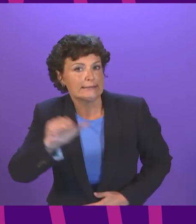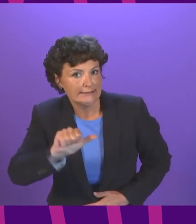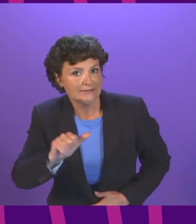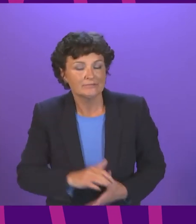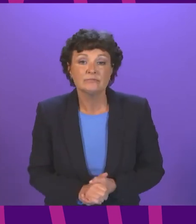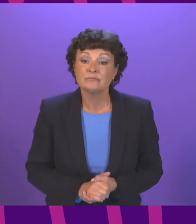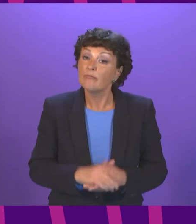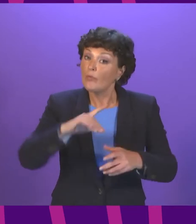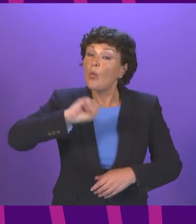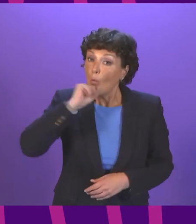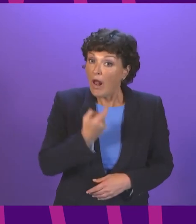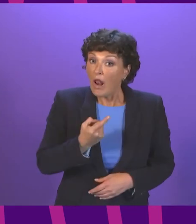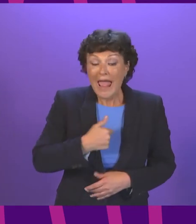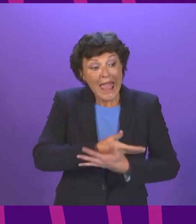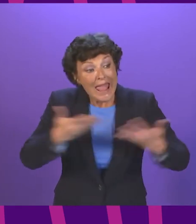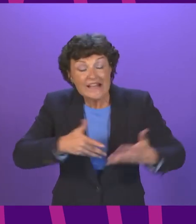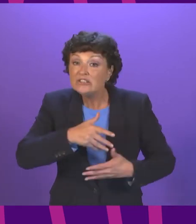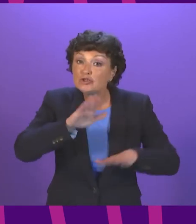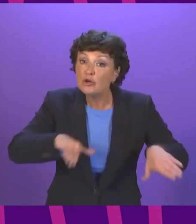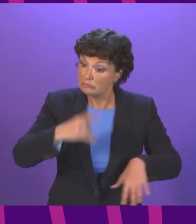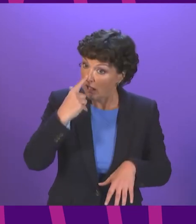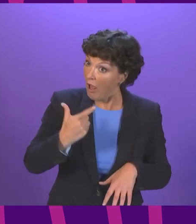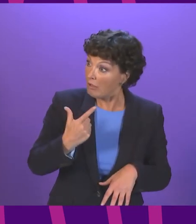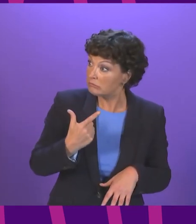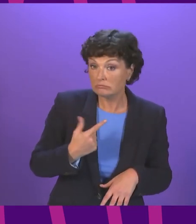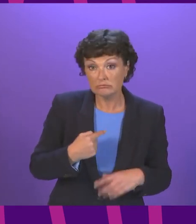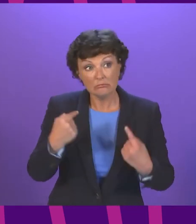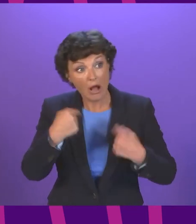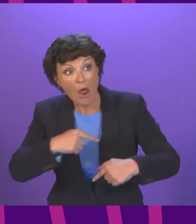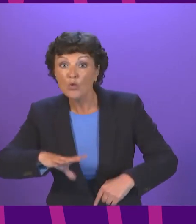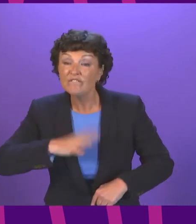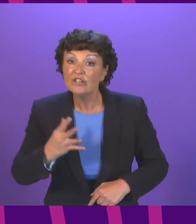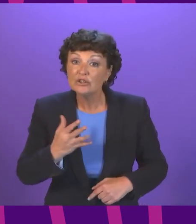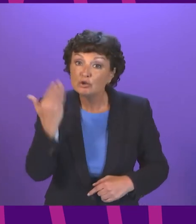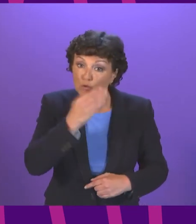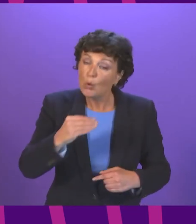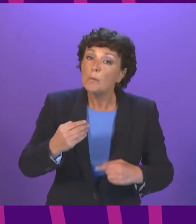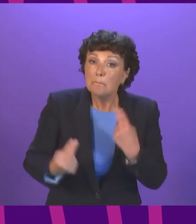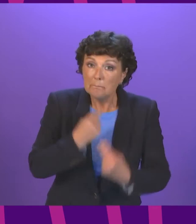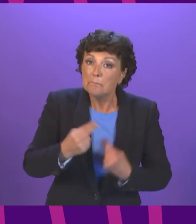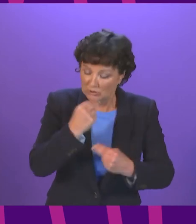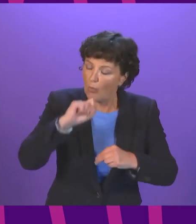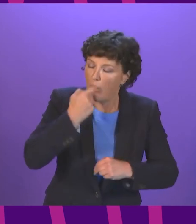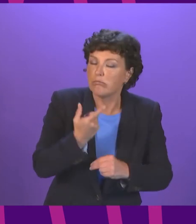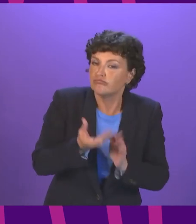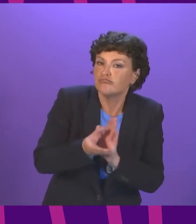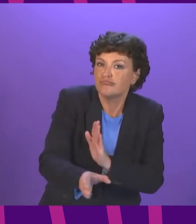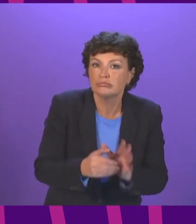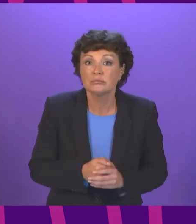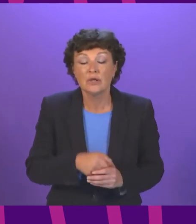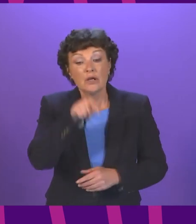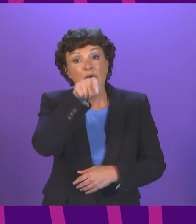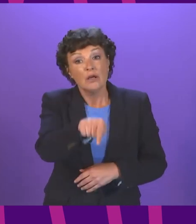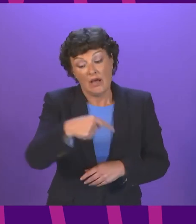for all children eligible for free school meals In our manifesto, we committed to increase the child payment from £10 to £20